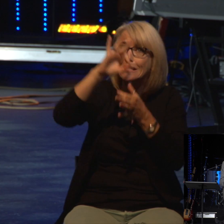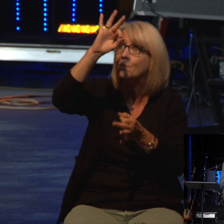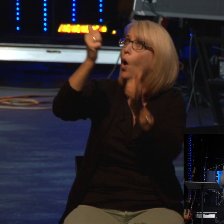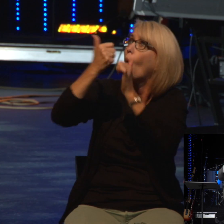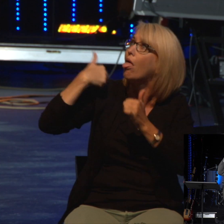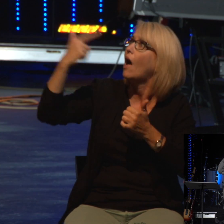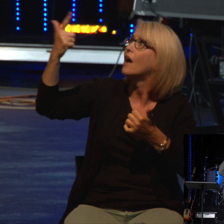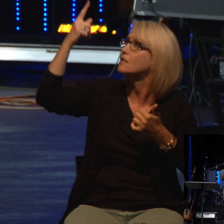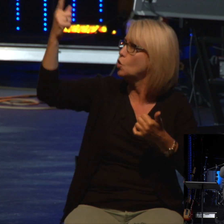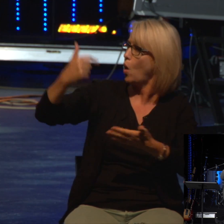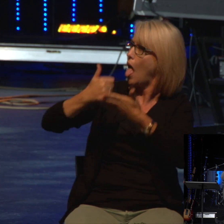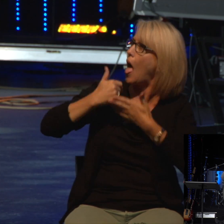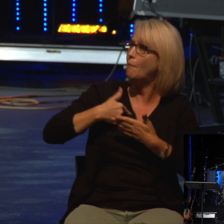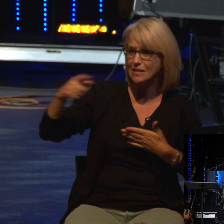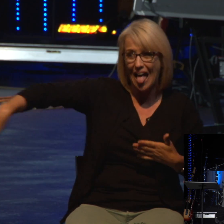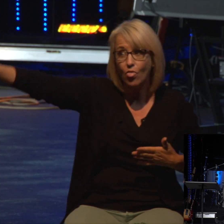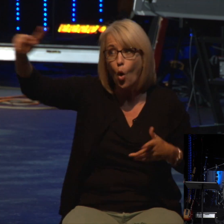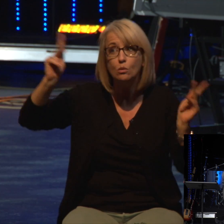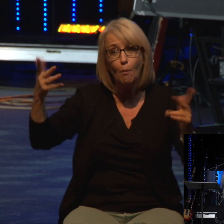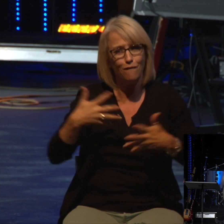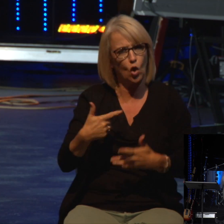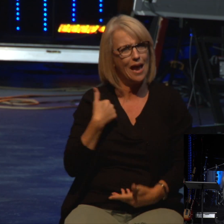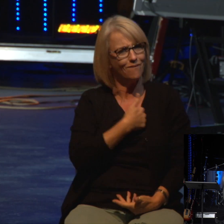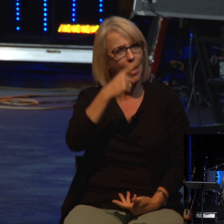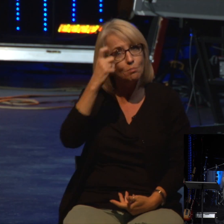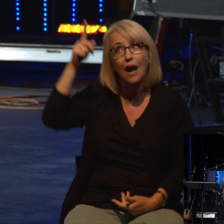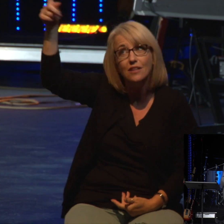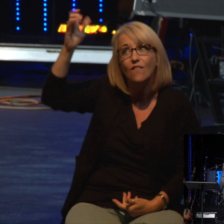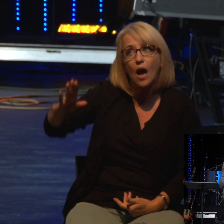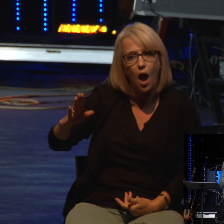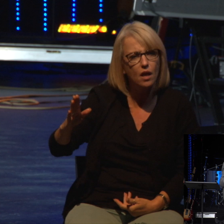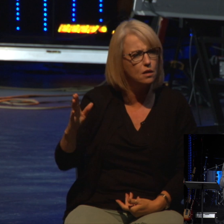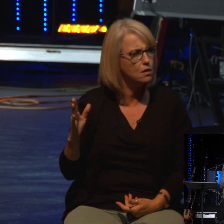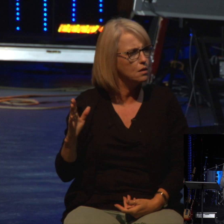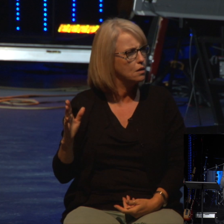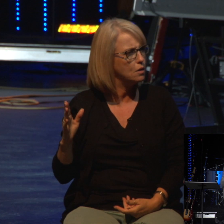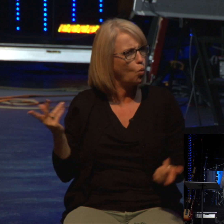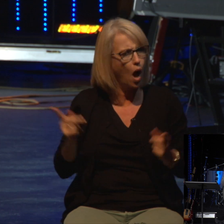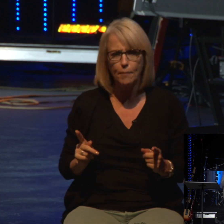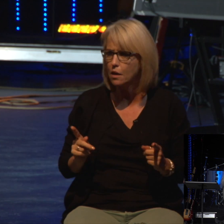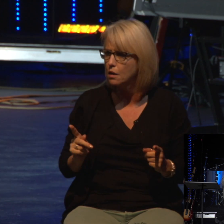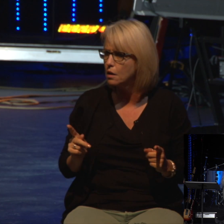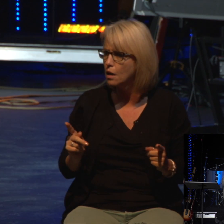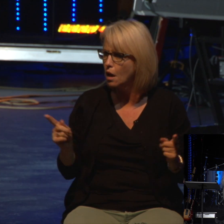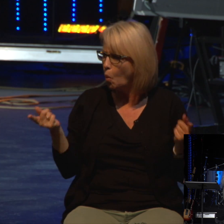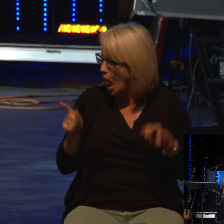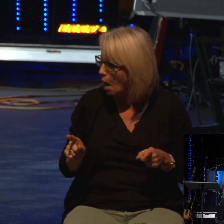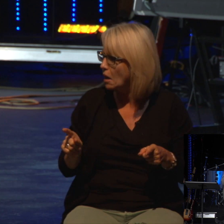it. God had put a fear of them supernaturally into the minds of the people. And then they lost this battle.